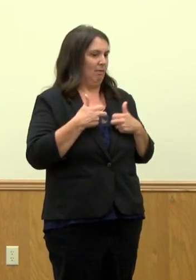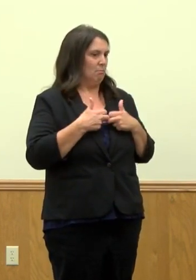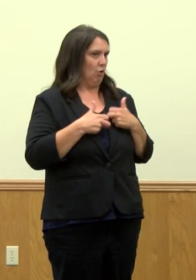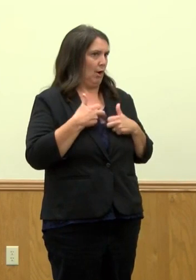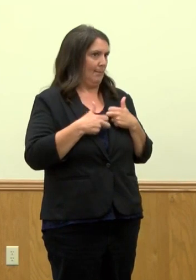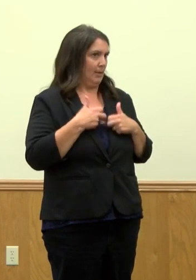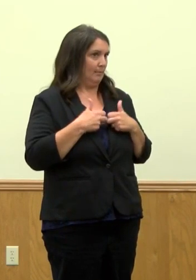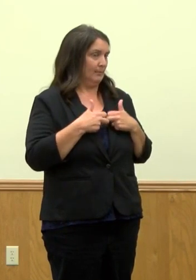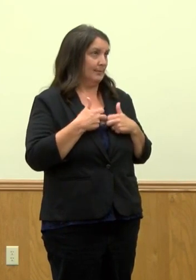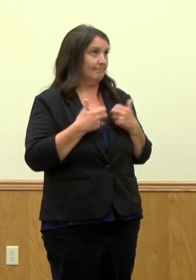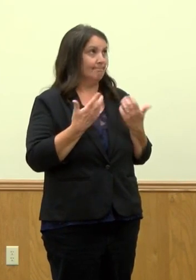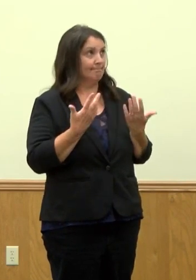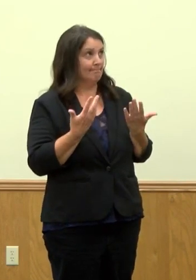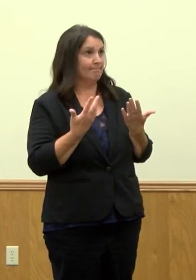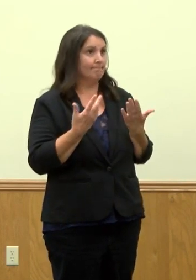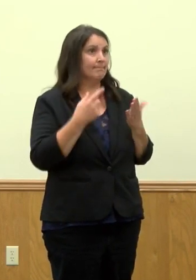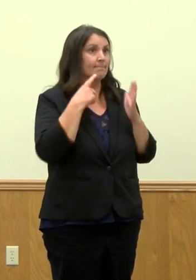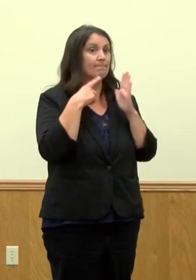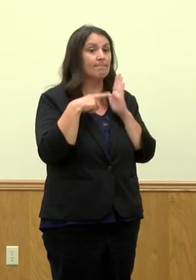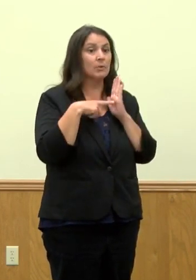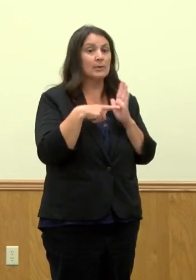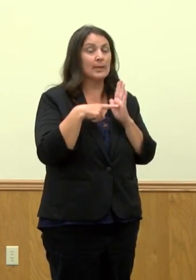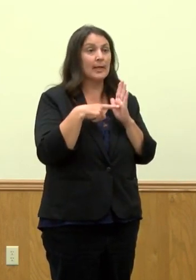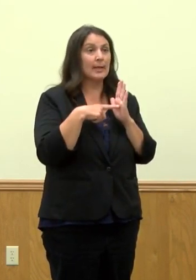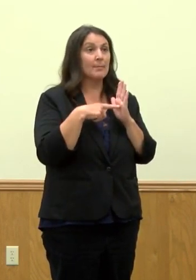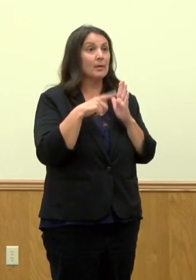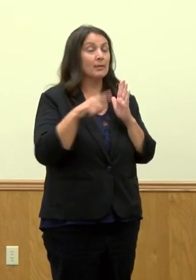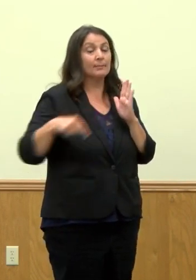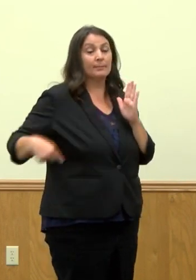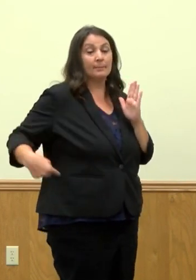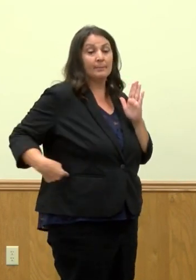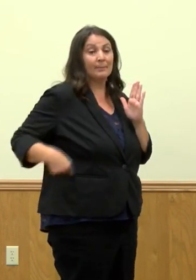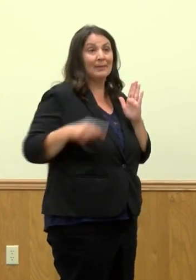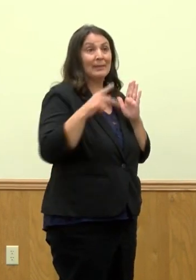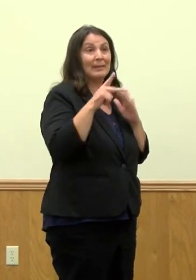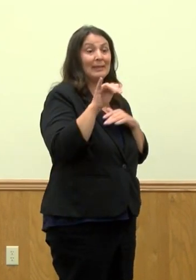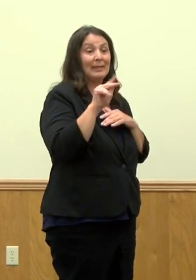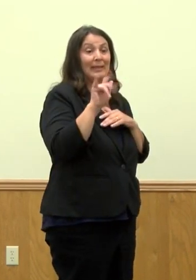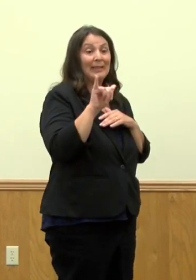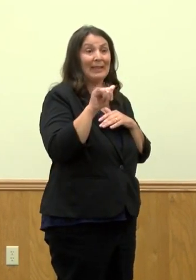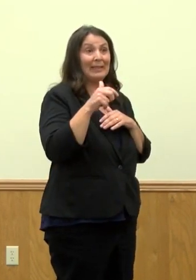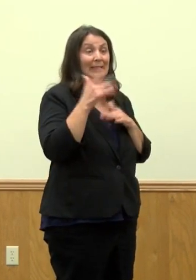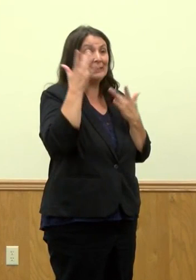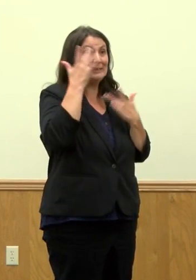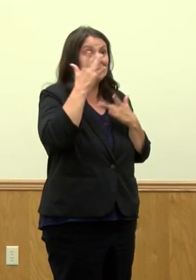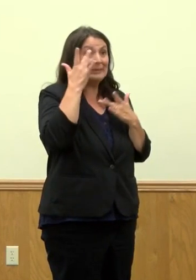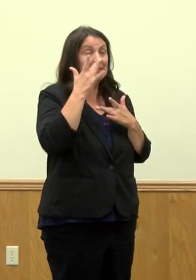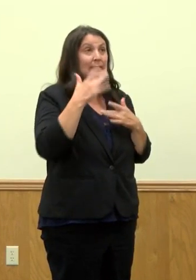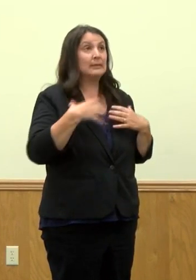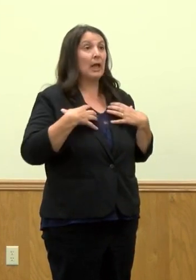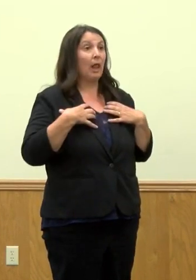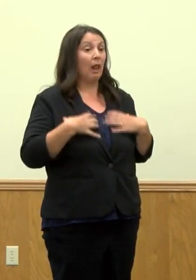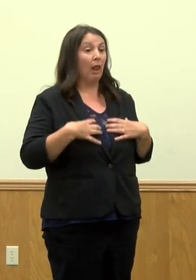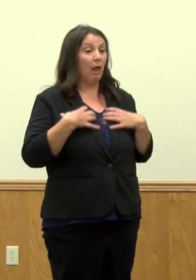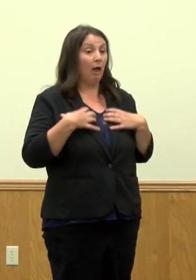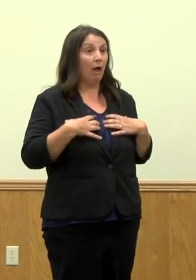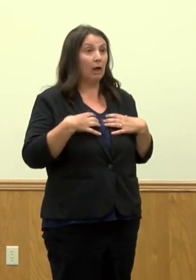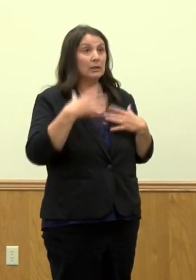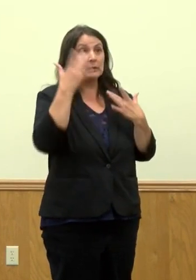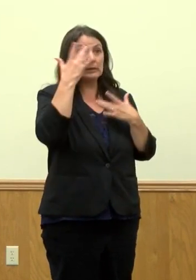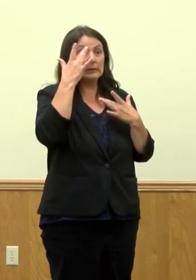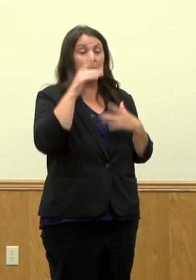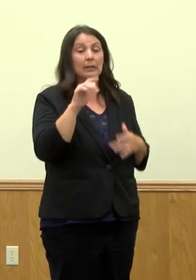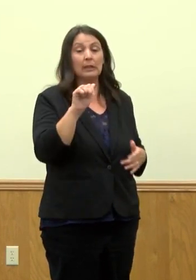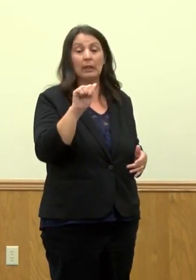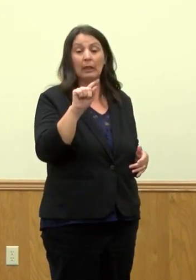A lot of those branch from either chronic kidney disease, chronic lung disease like COPD or asthma,